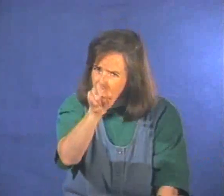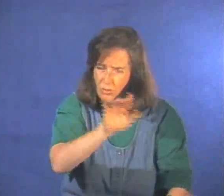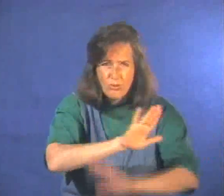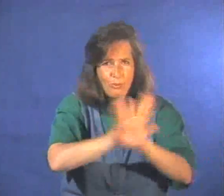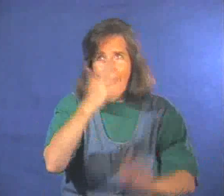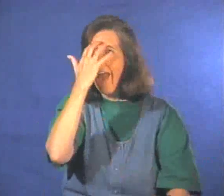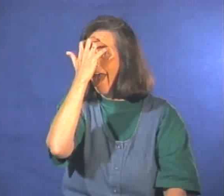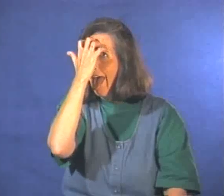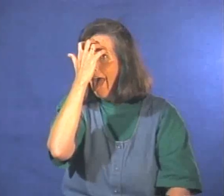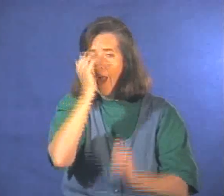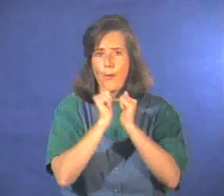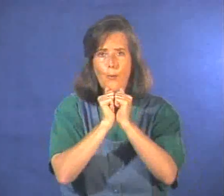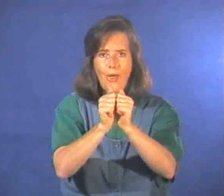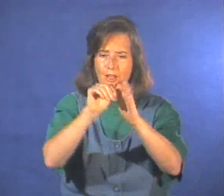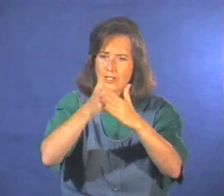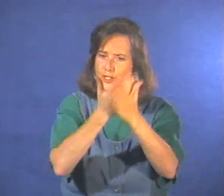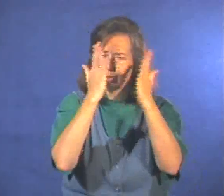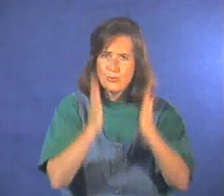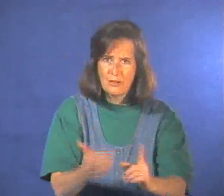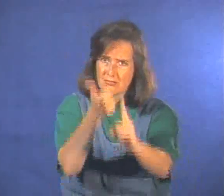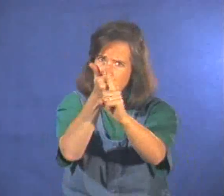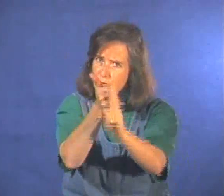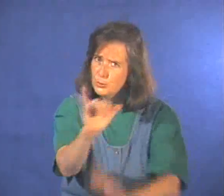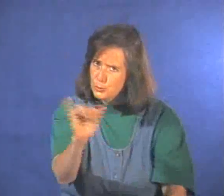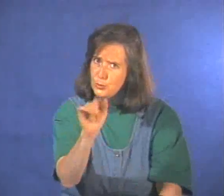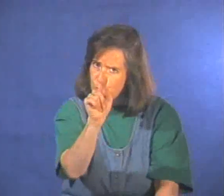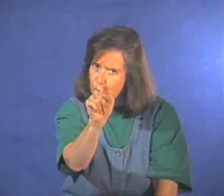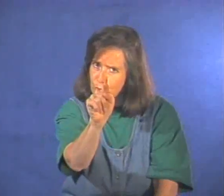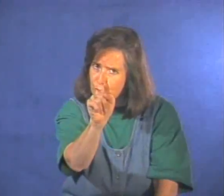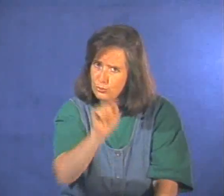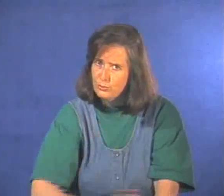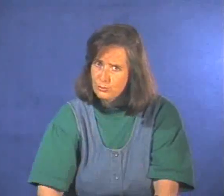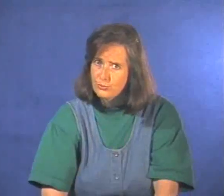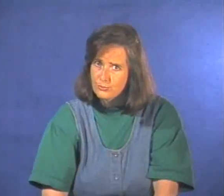Again, you remember, do not go with strangers. remember,